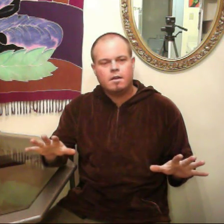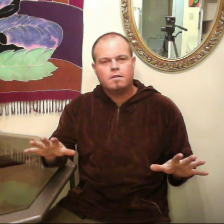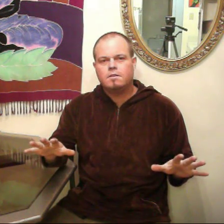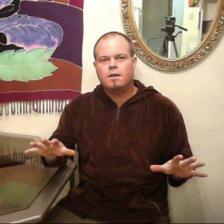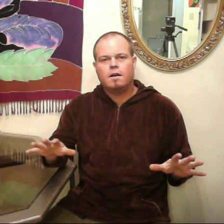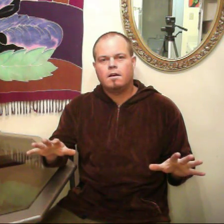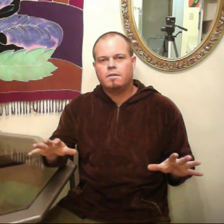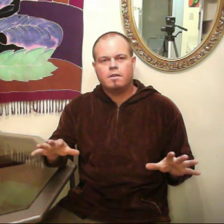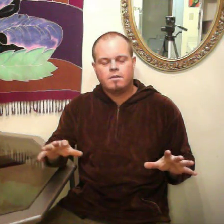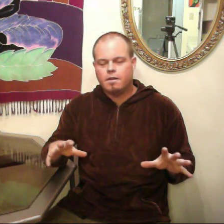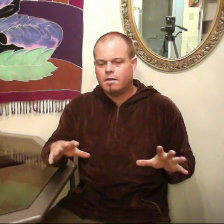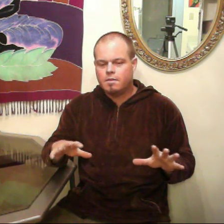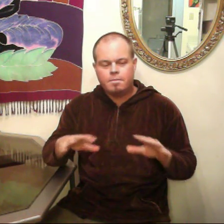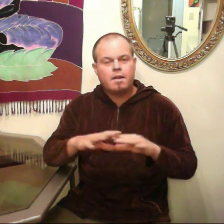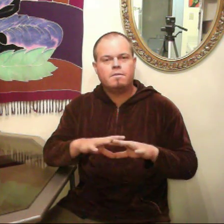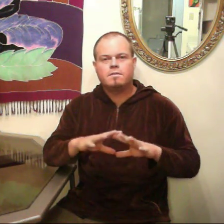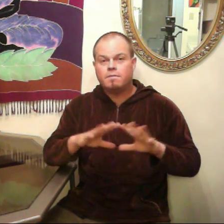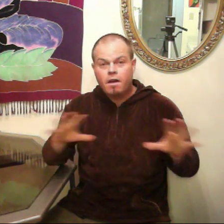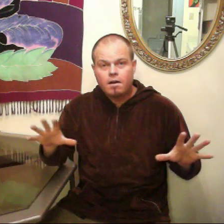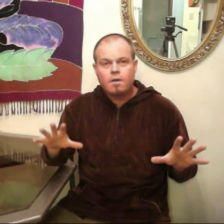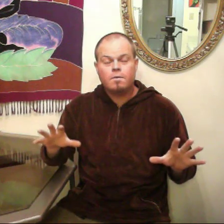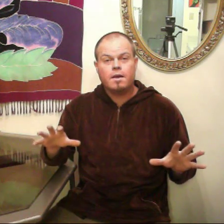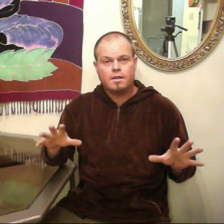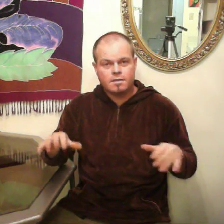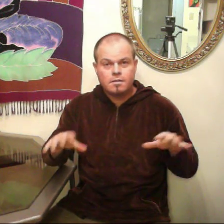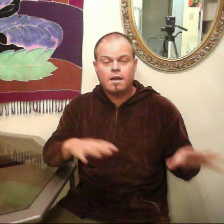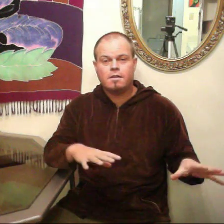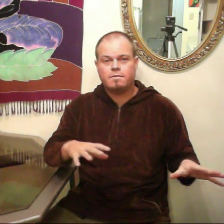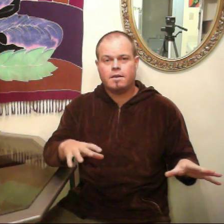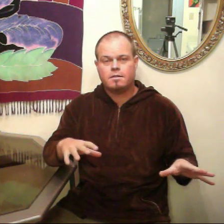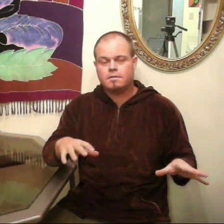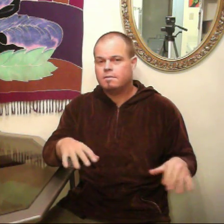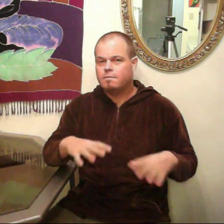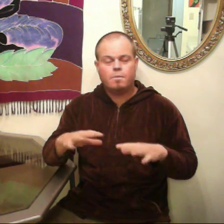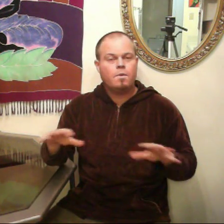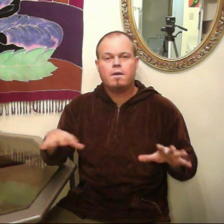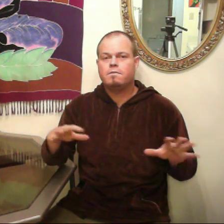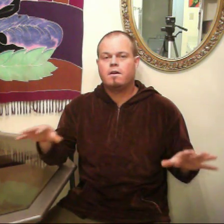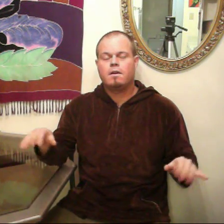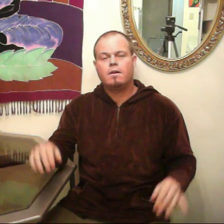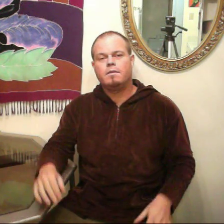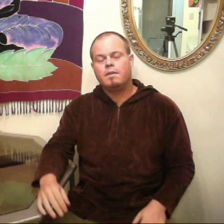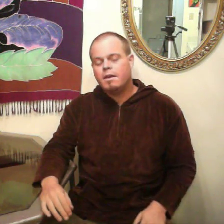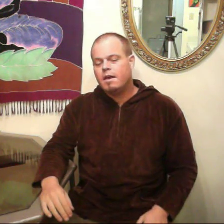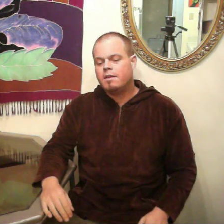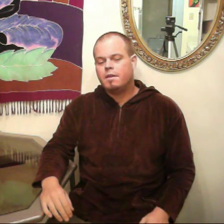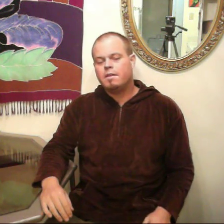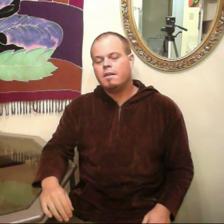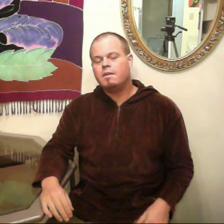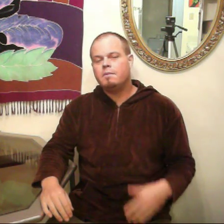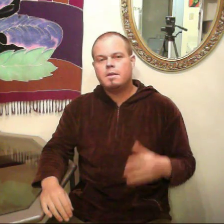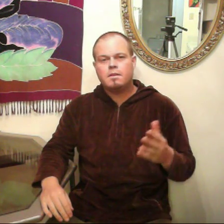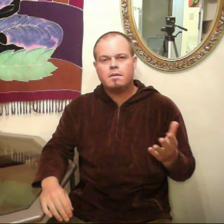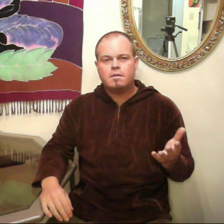the benefits far outweigh the side effects, it's way far out. The